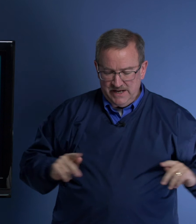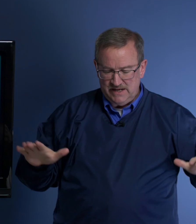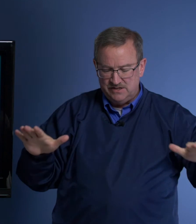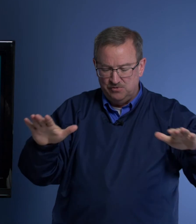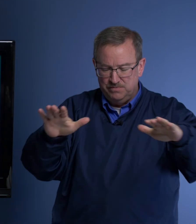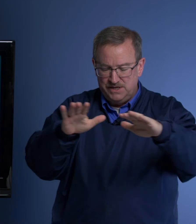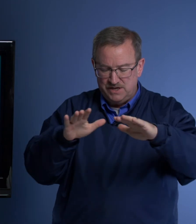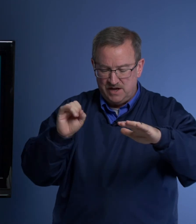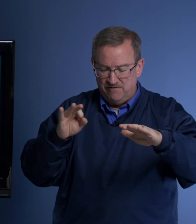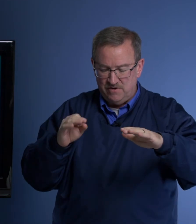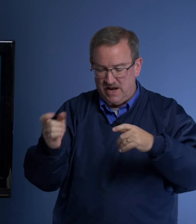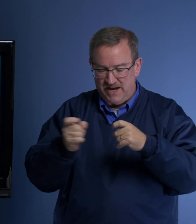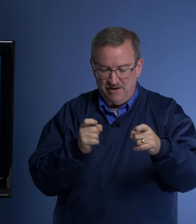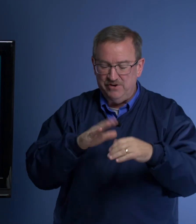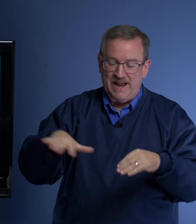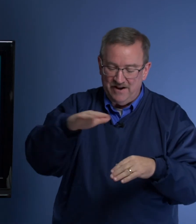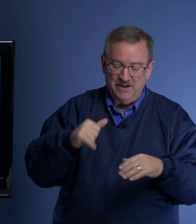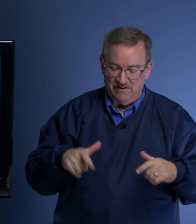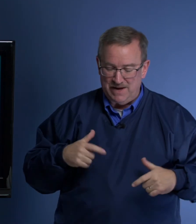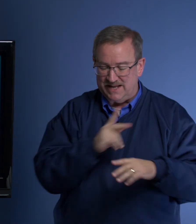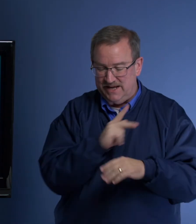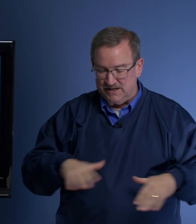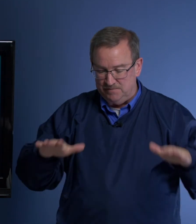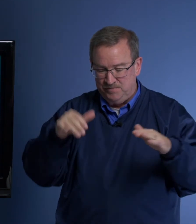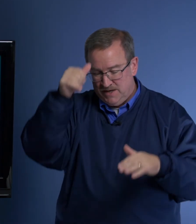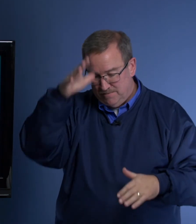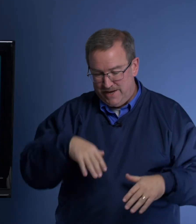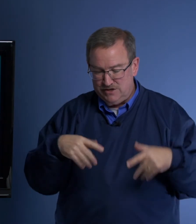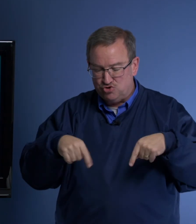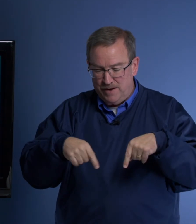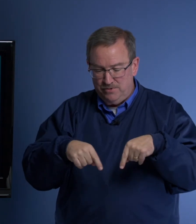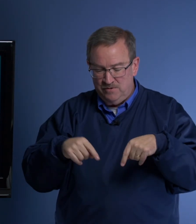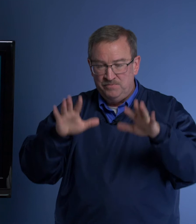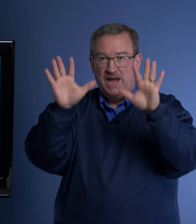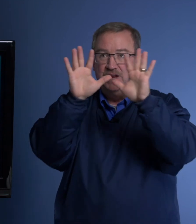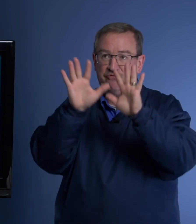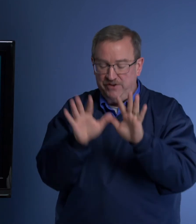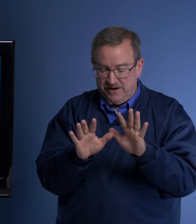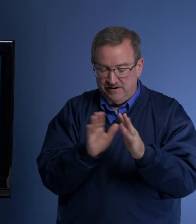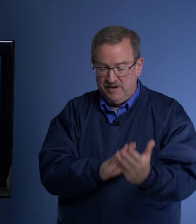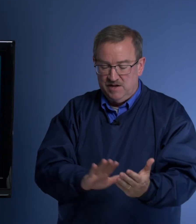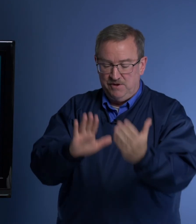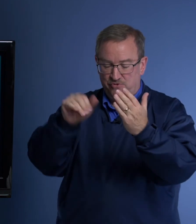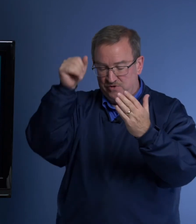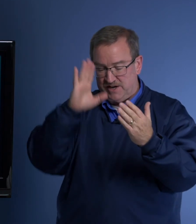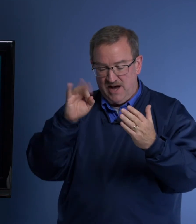dominion of, in every area of my kingdom, men tremble and fear before the God